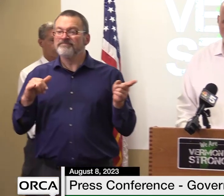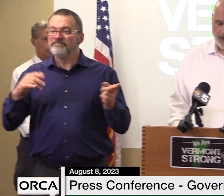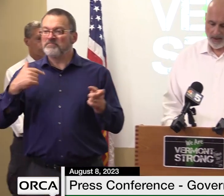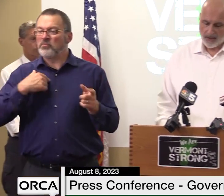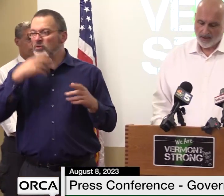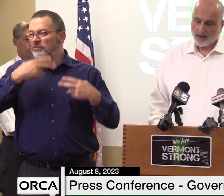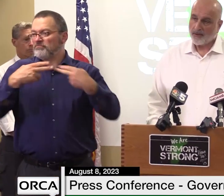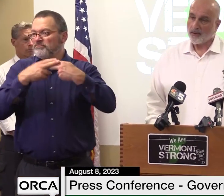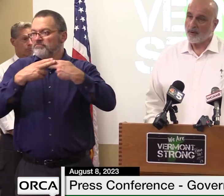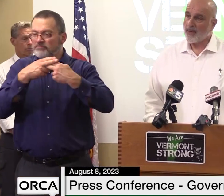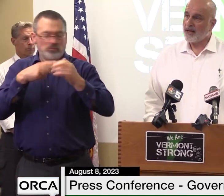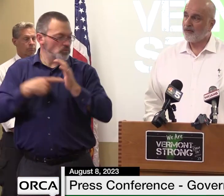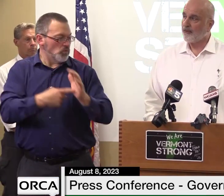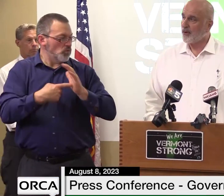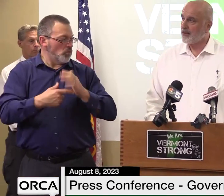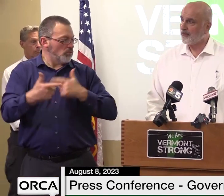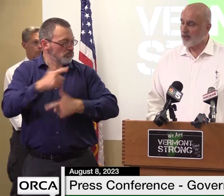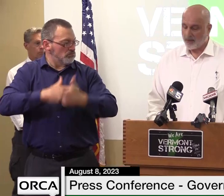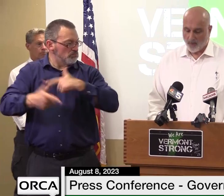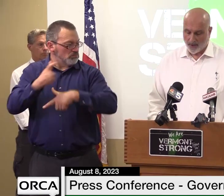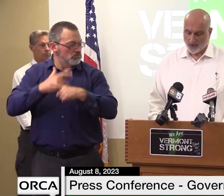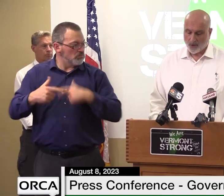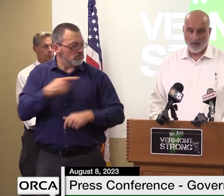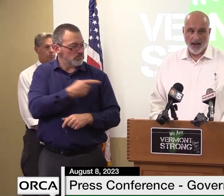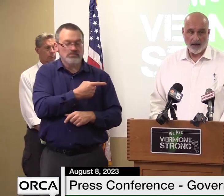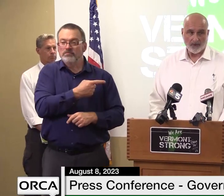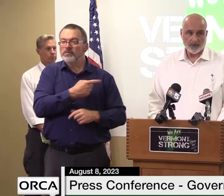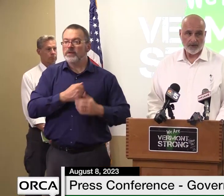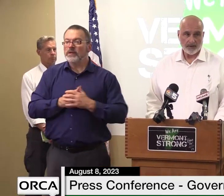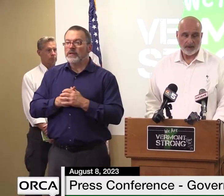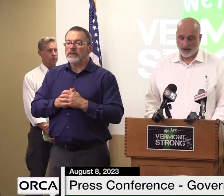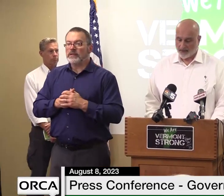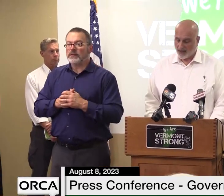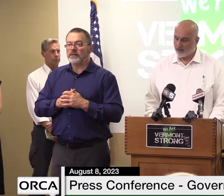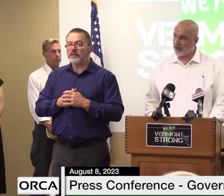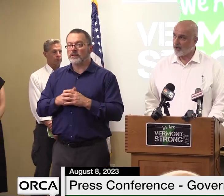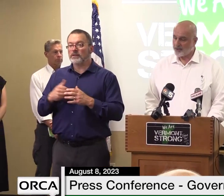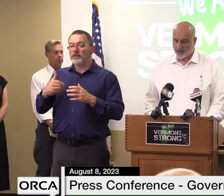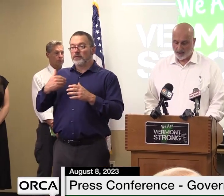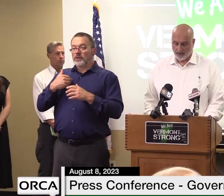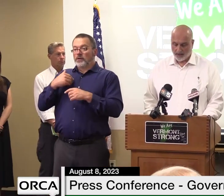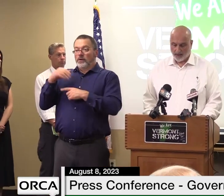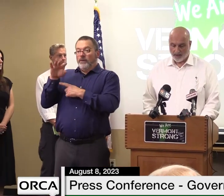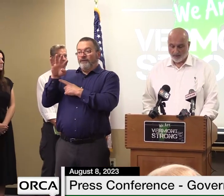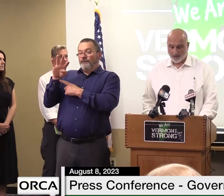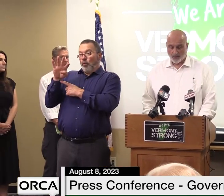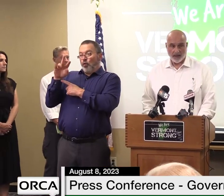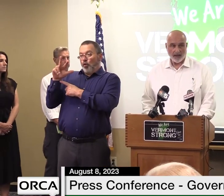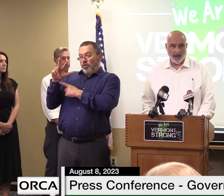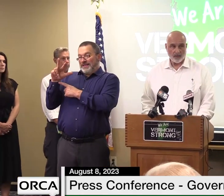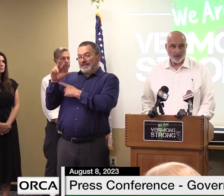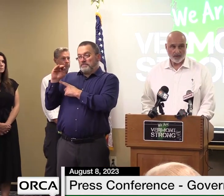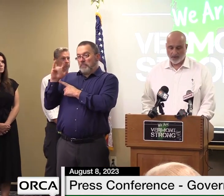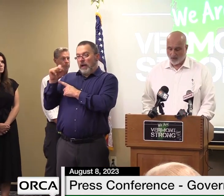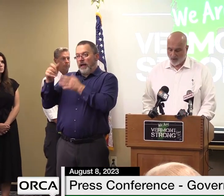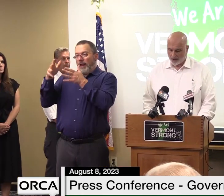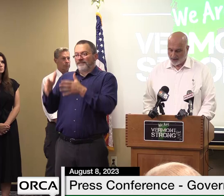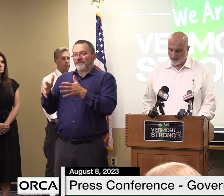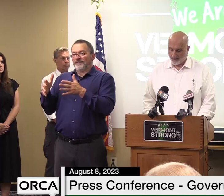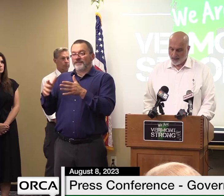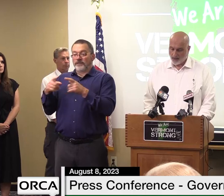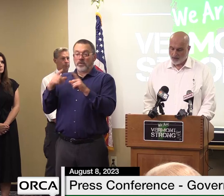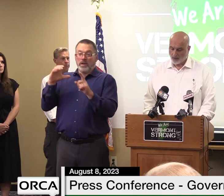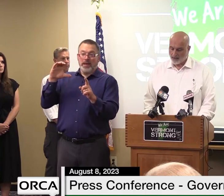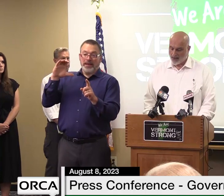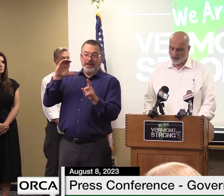the remaining 43.2 miles of the lvrt between cambridge and